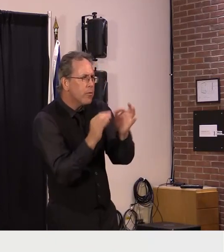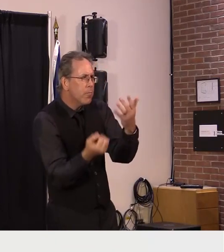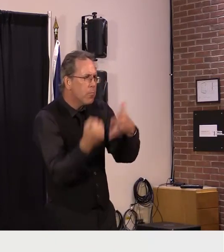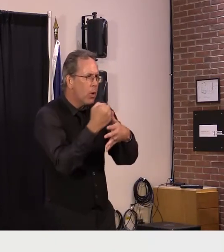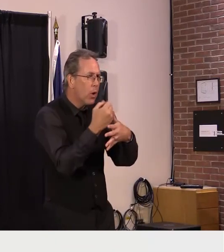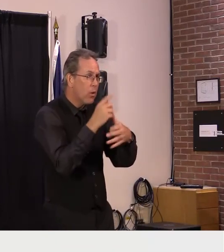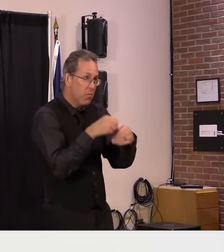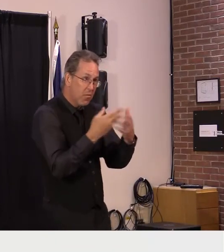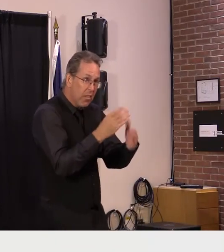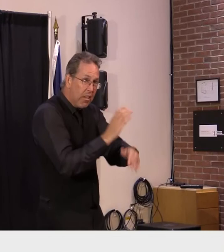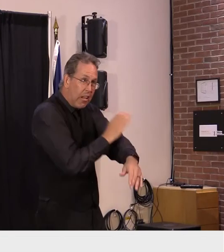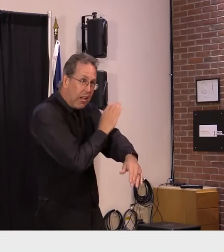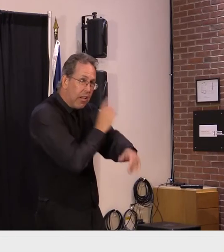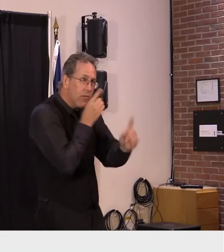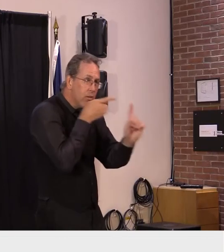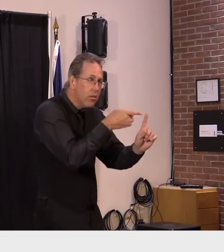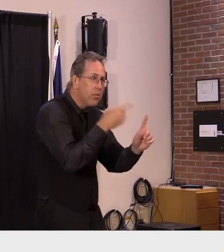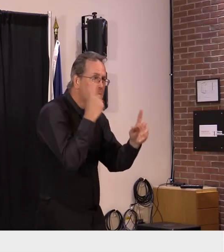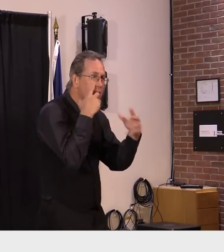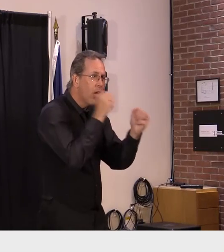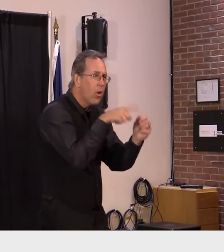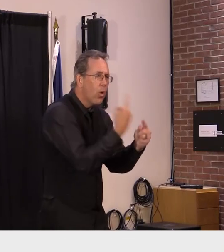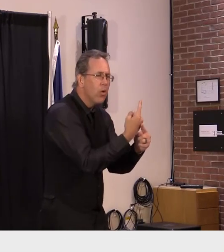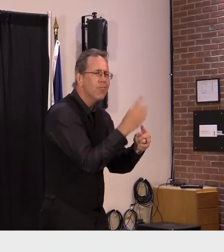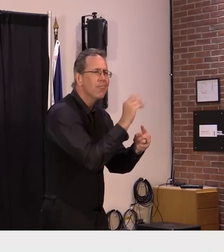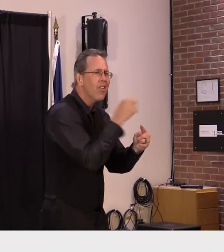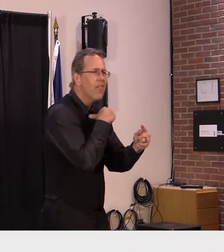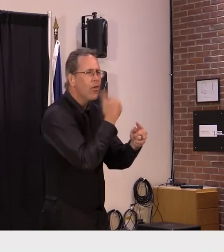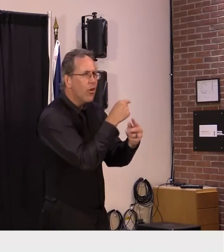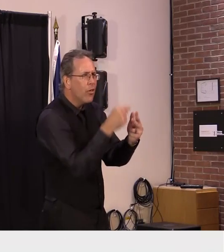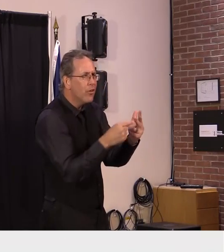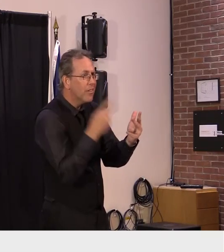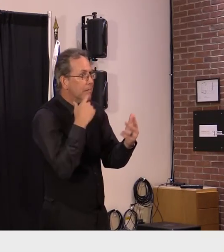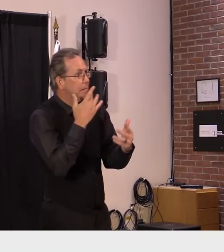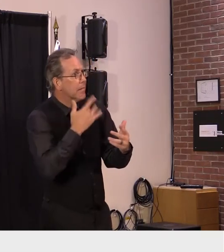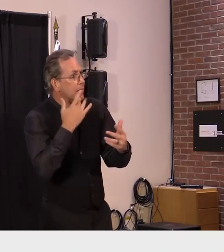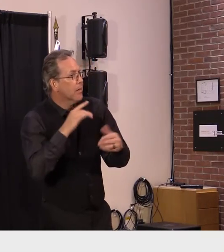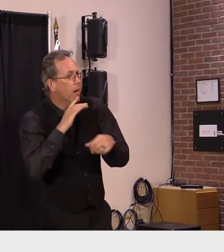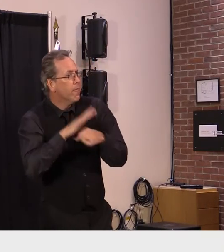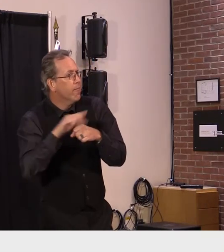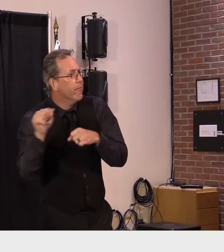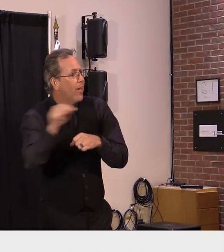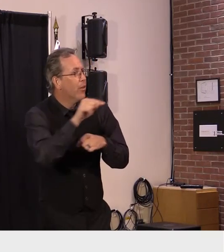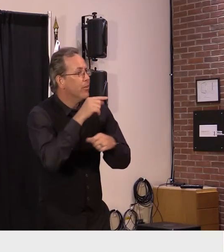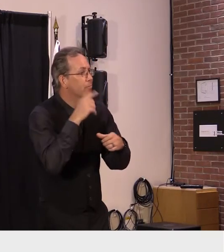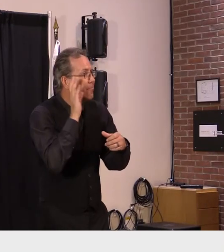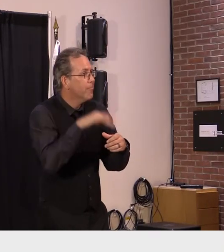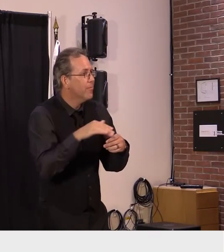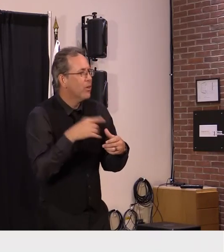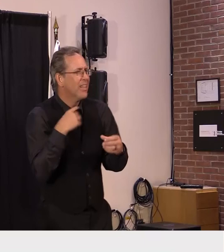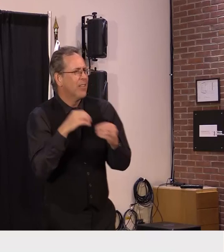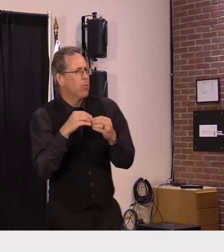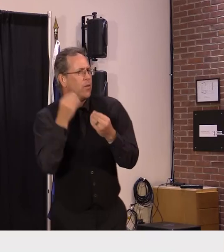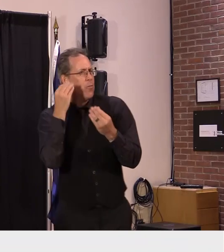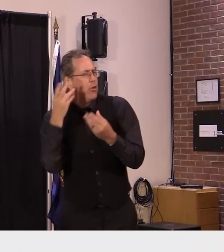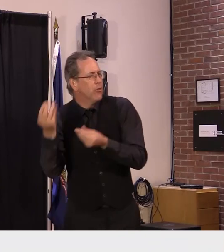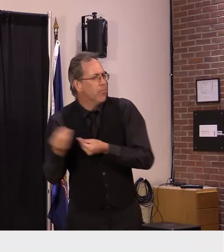a shortage of clinical resources but we have to we have to be able to get better information better data and the patterns of need